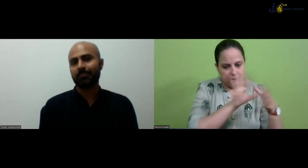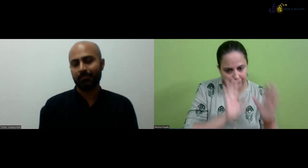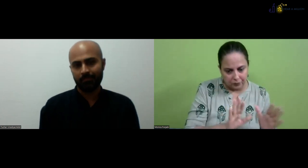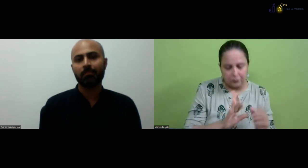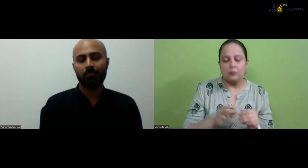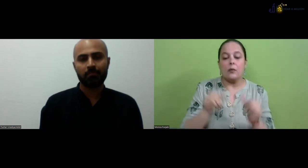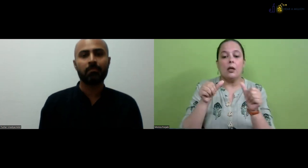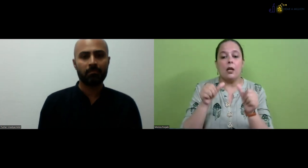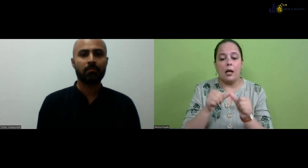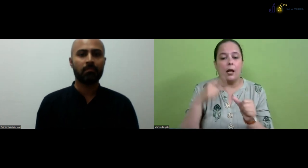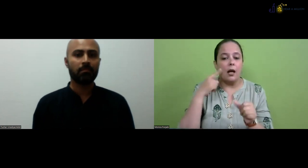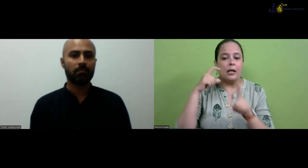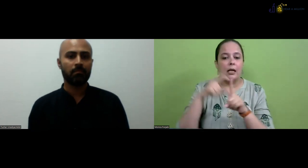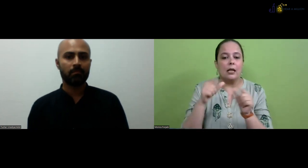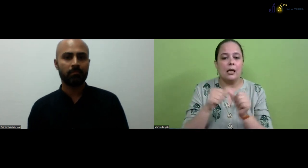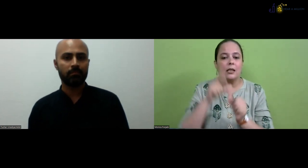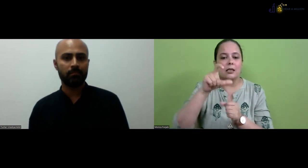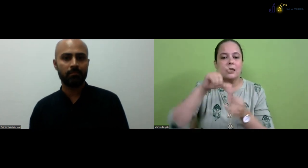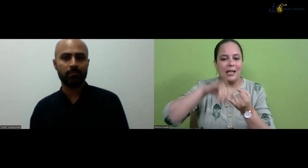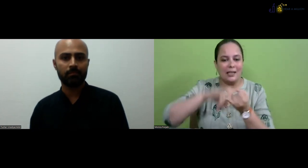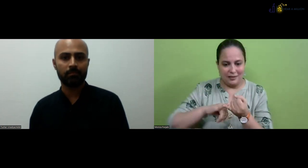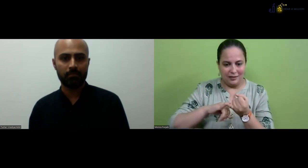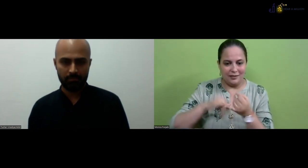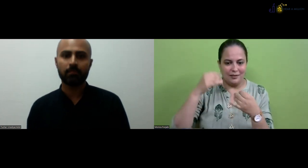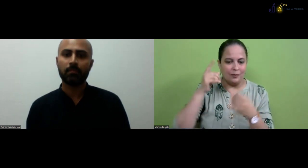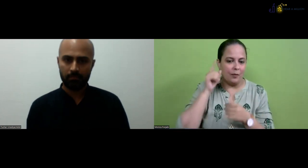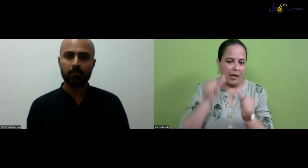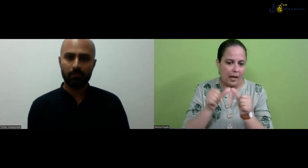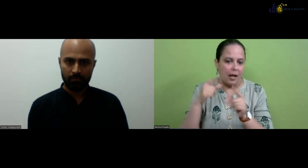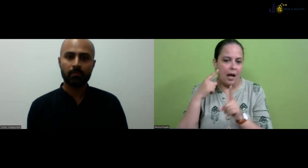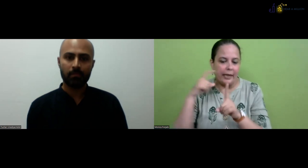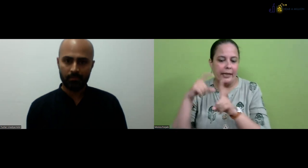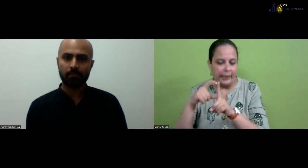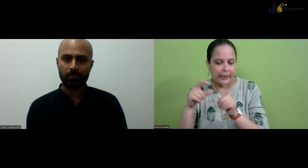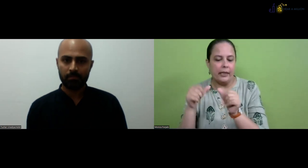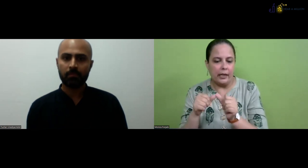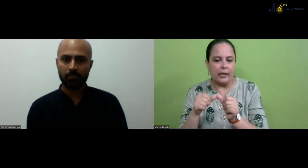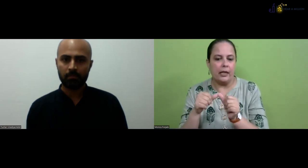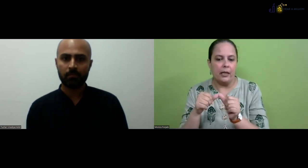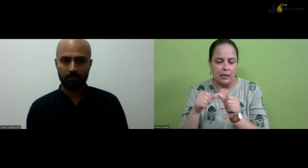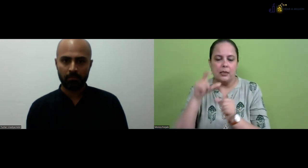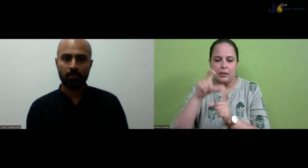AISCT, which is a sports organization, AIDCAS.